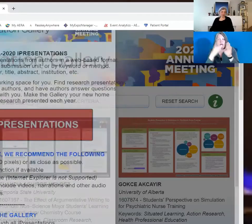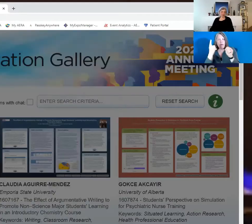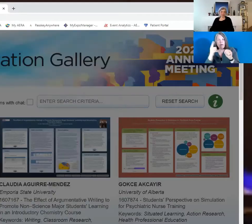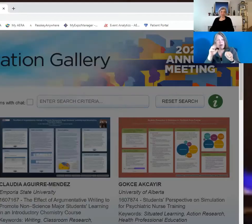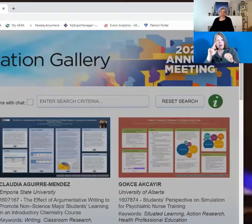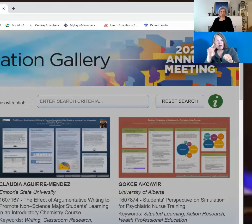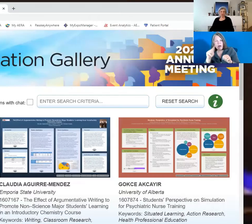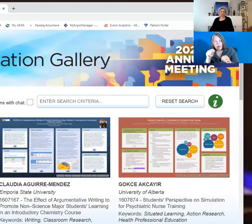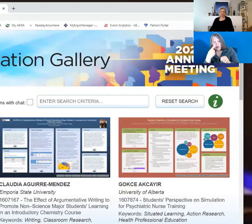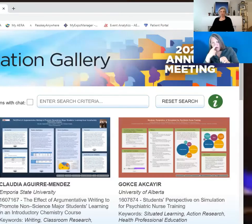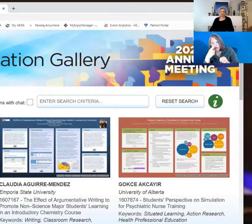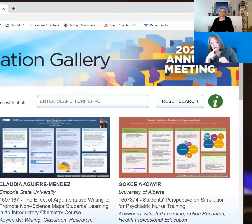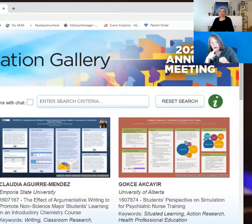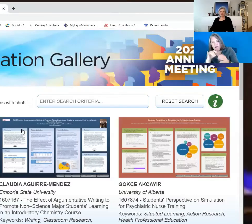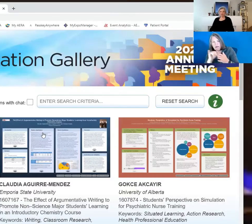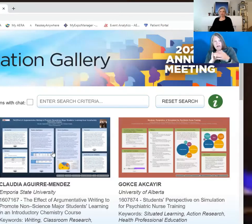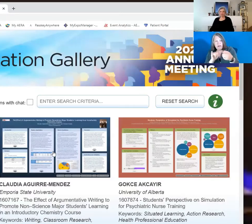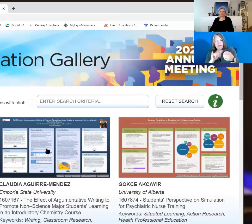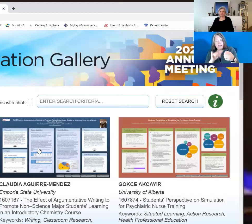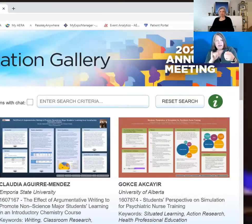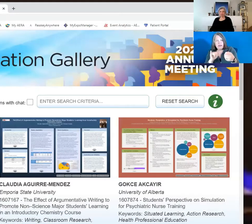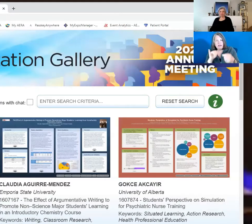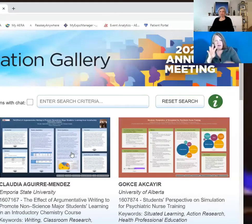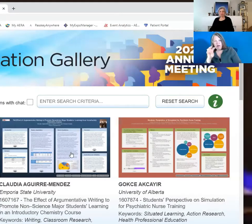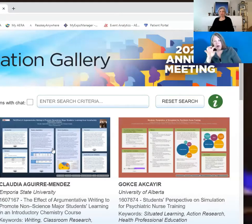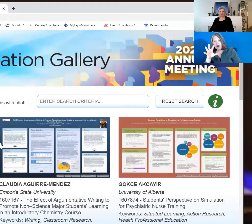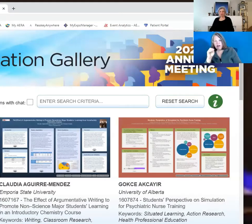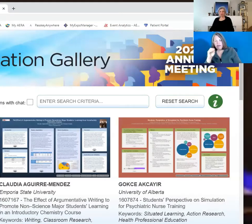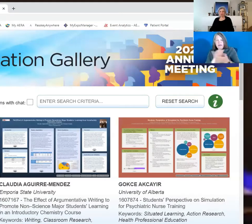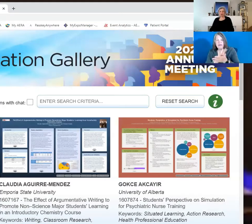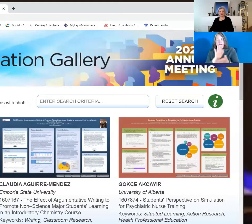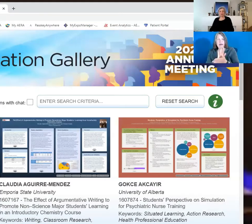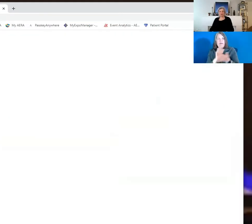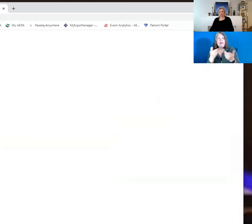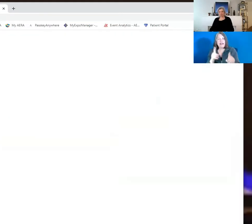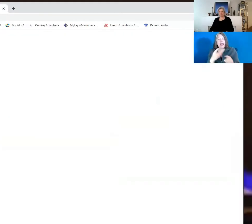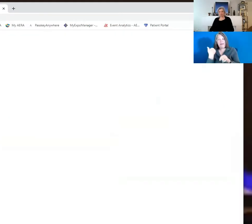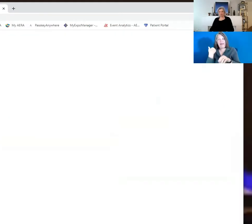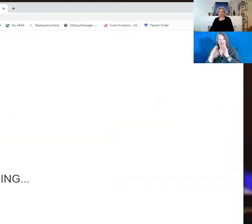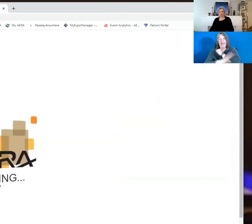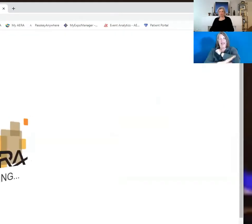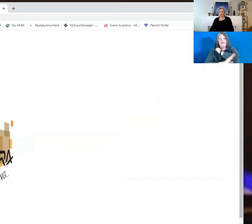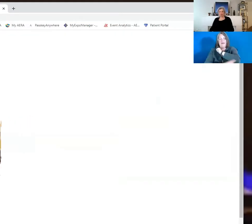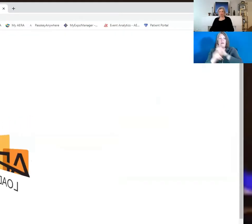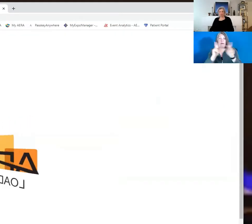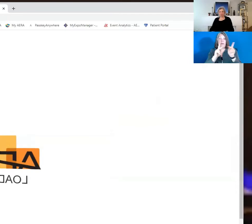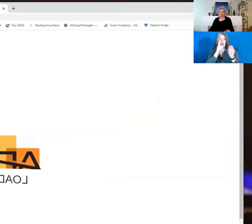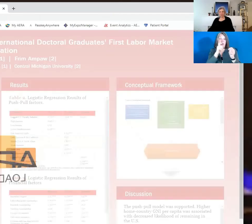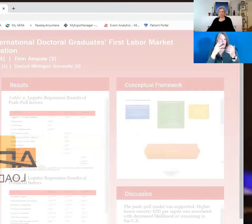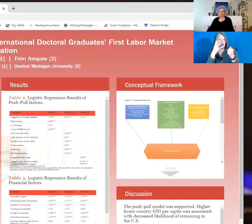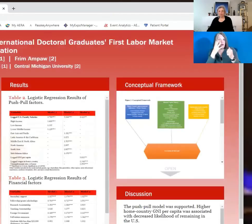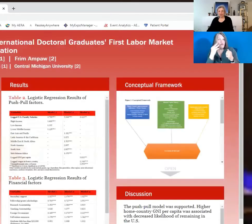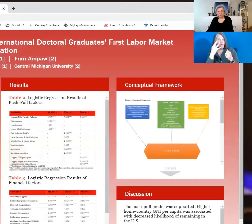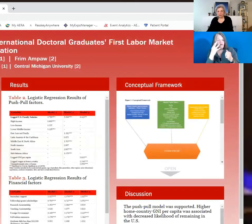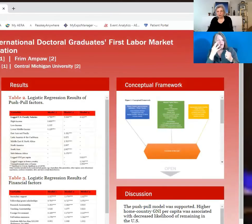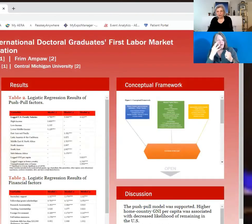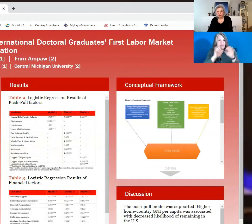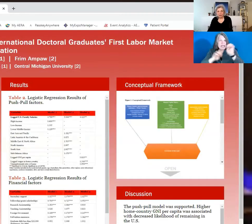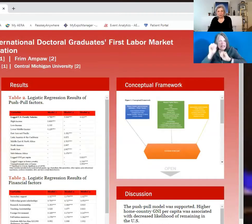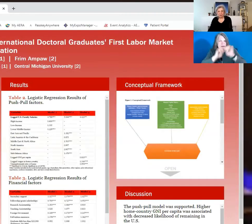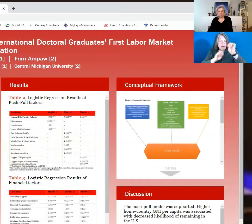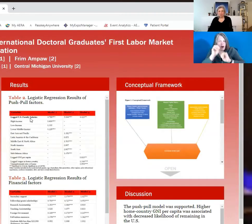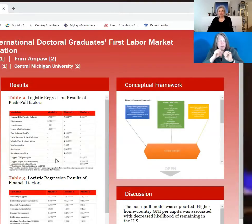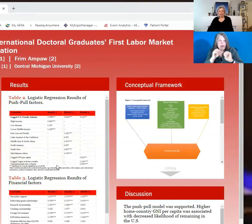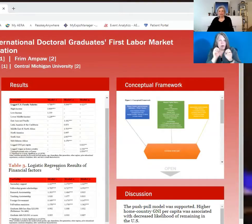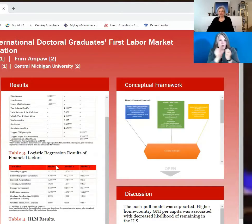Robert, from, this is 450 papers were done last fall by people who wanted to experiment by their 2020